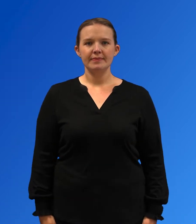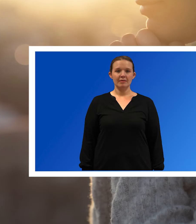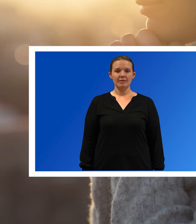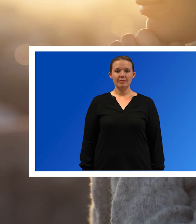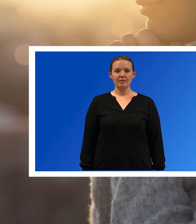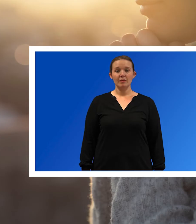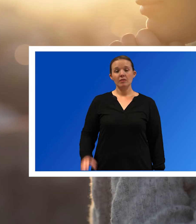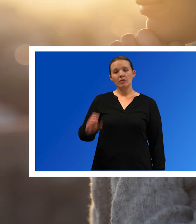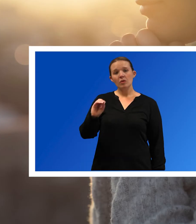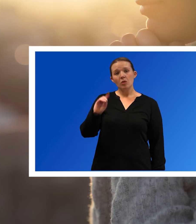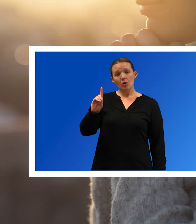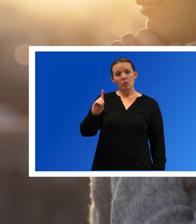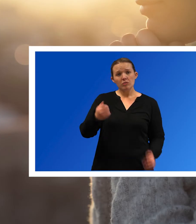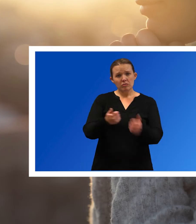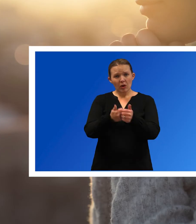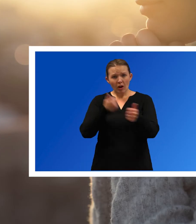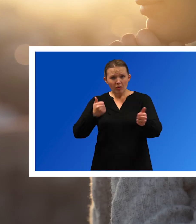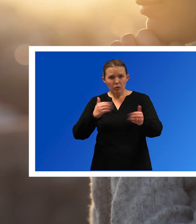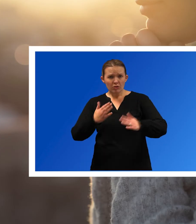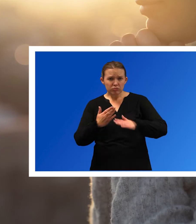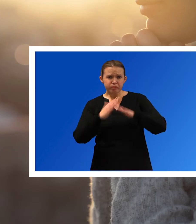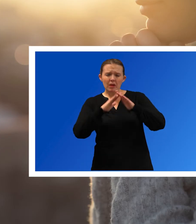What can be done to prevent overdose?